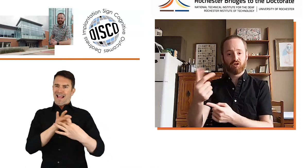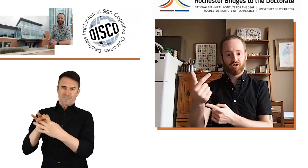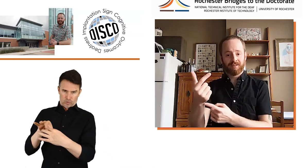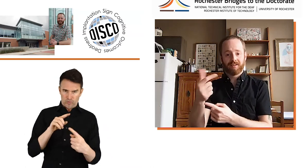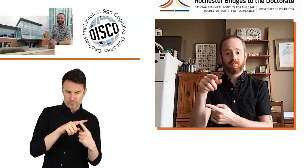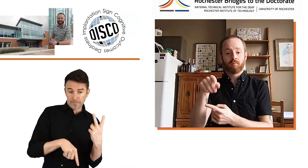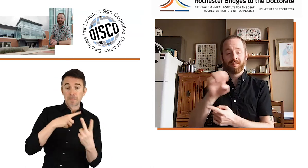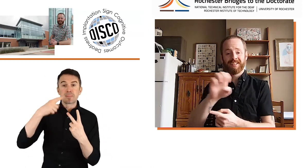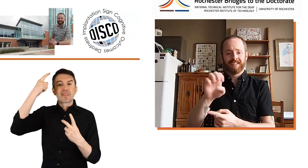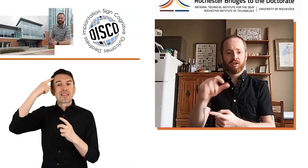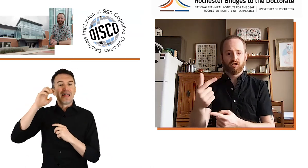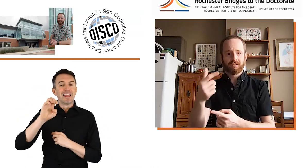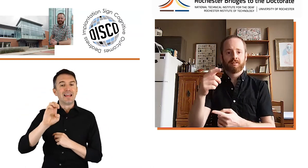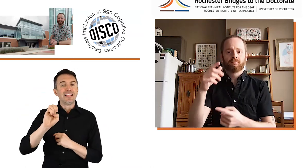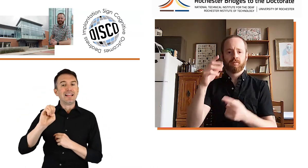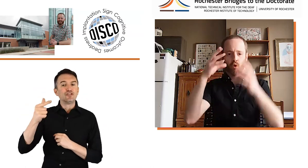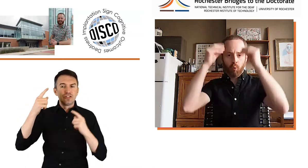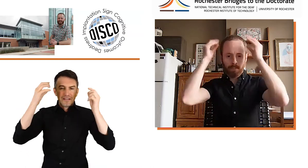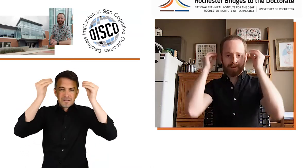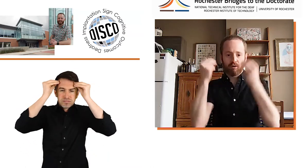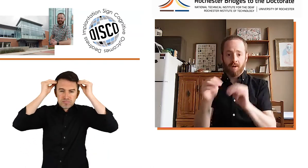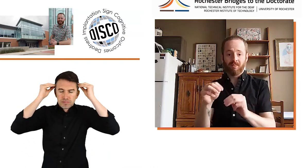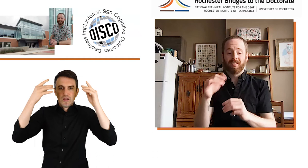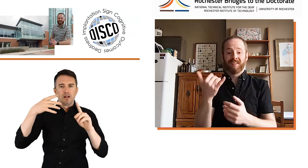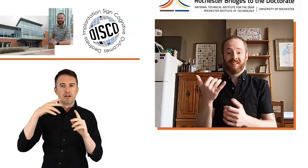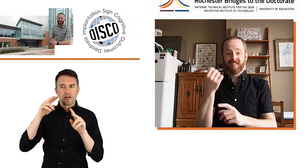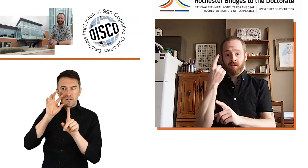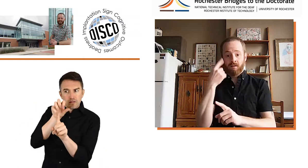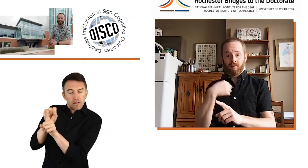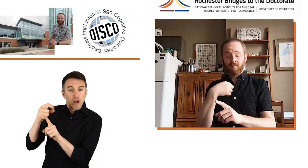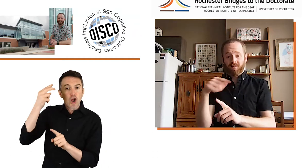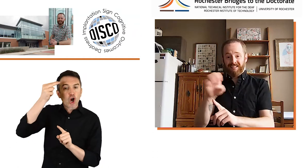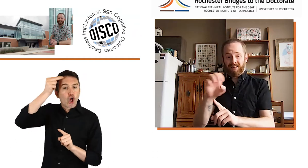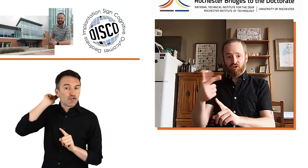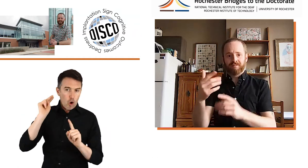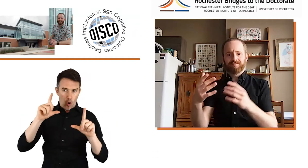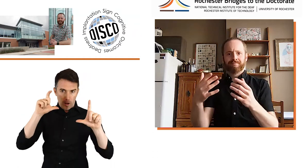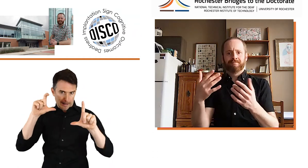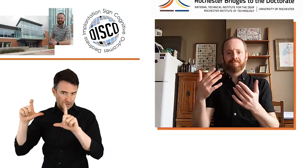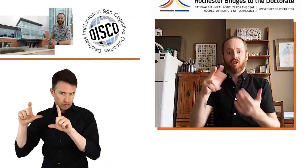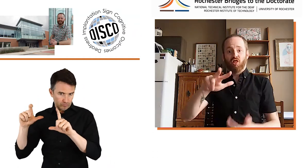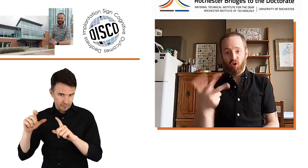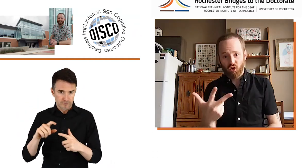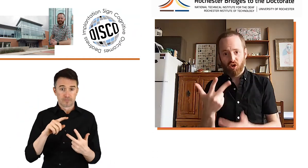well as EEGs. Now, EEG is a neuroimaging method that